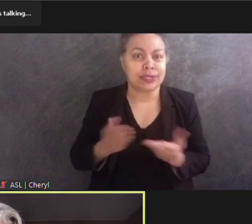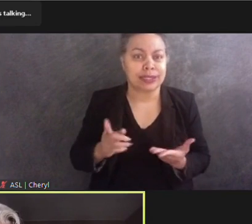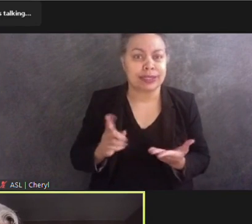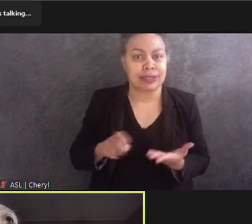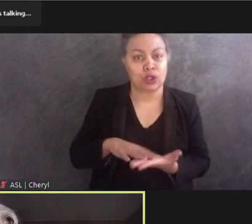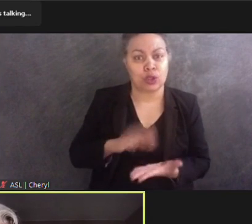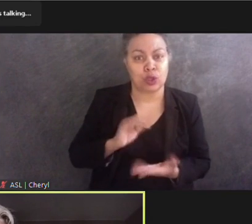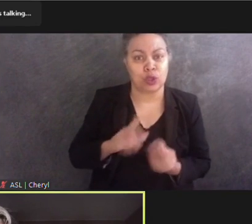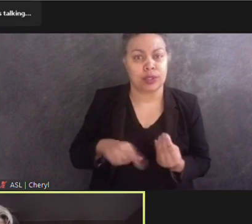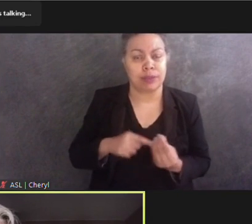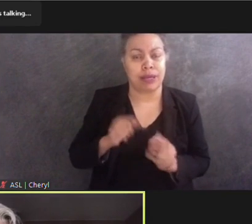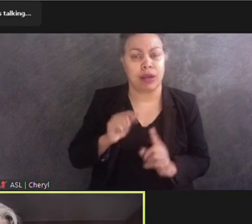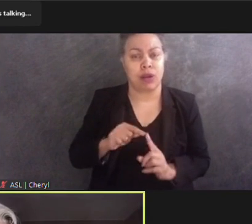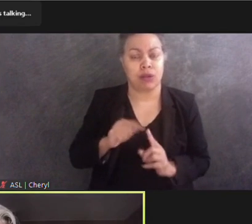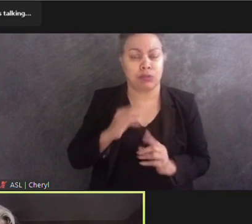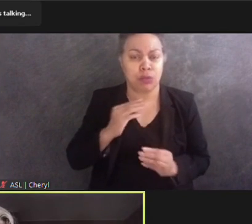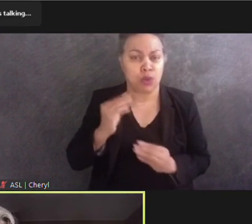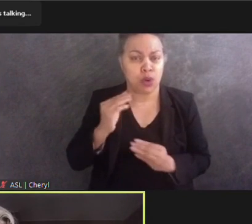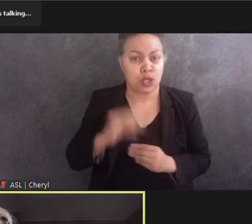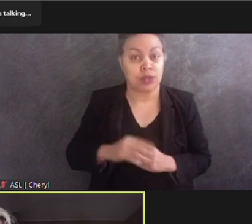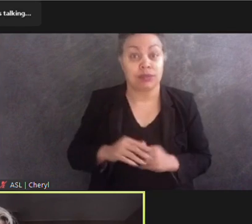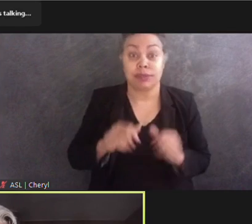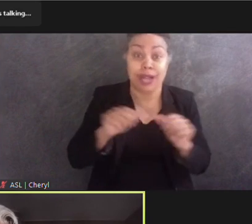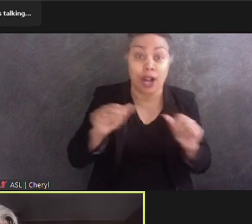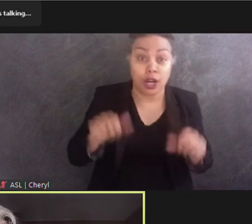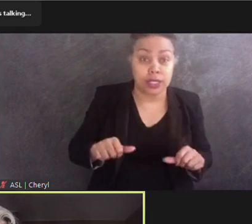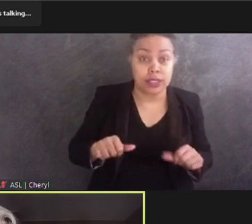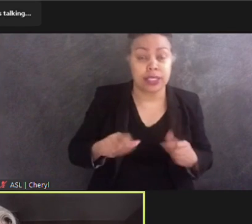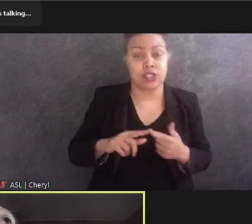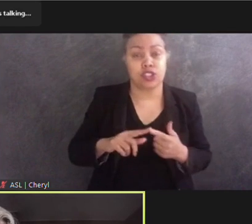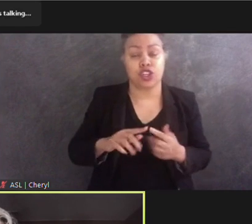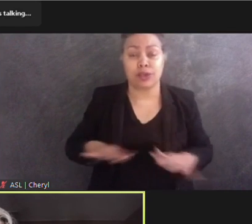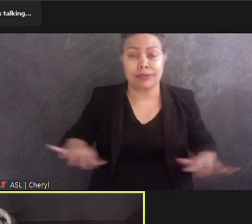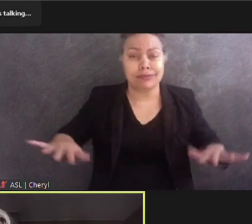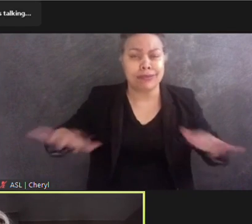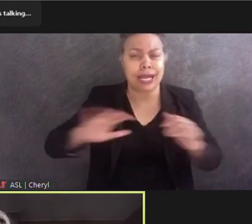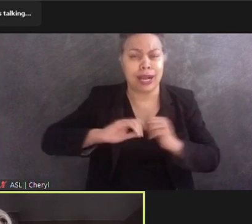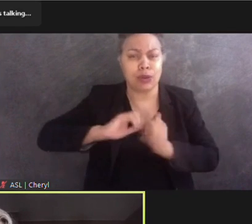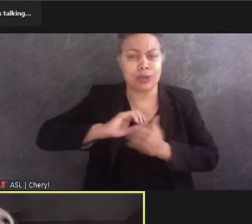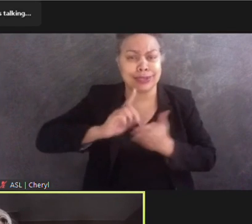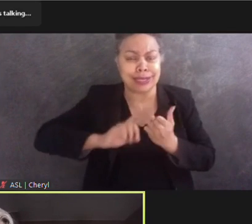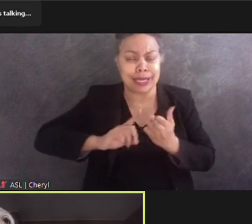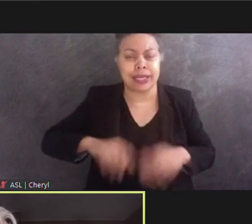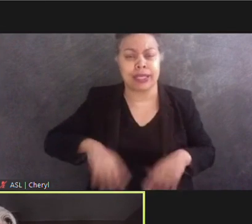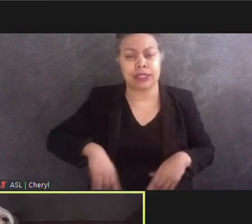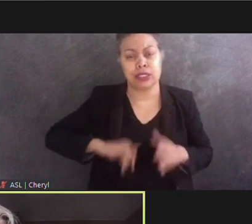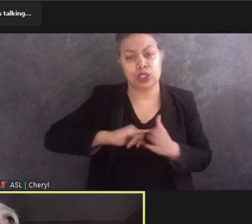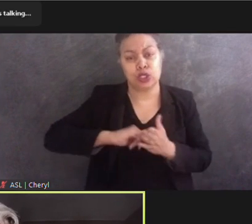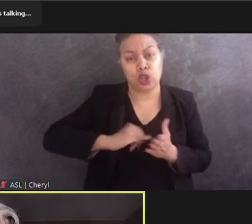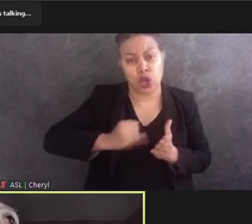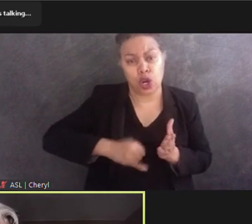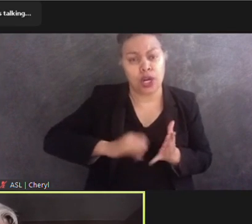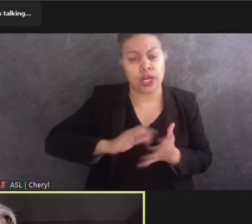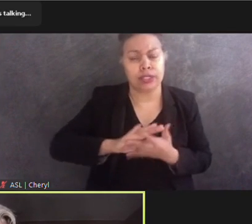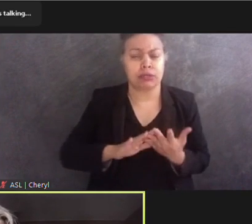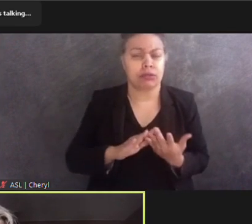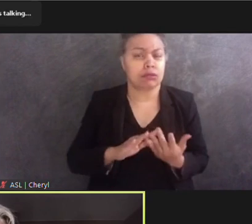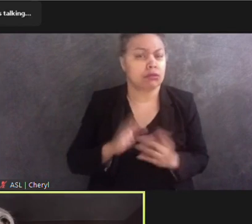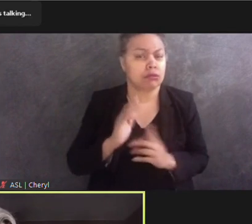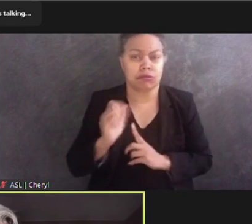memorial. The architecture, the landscape design, the art is fantastic. I still have a